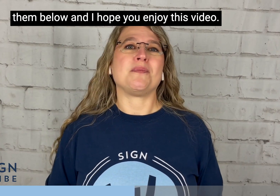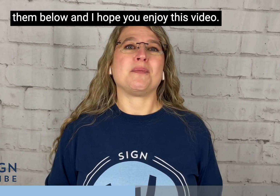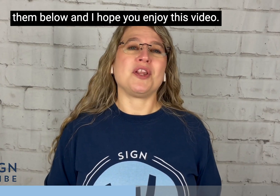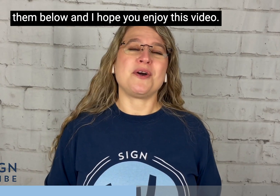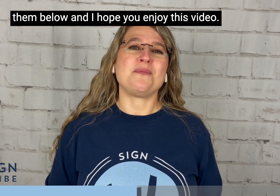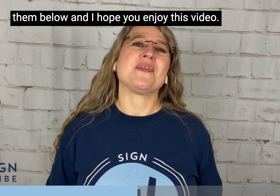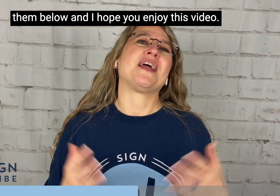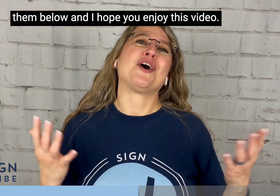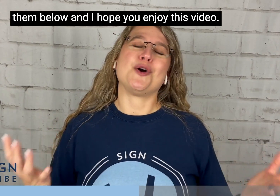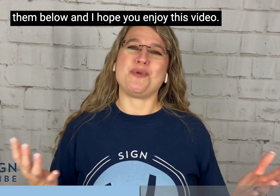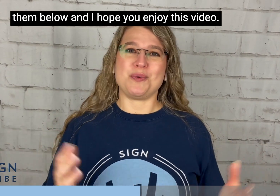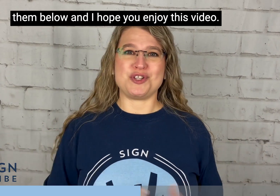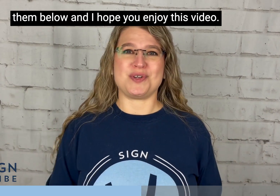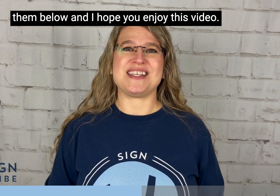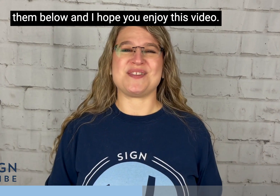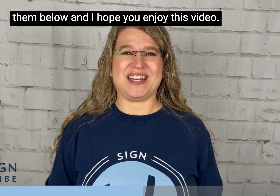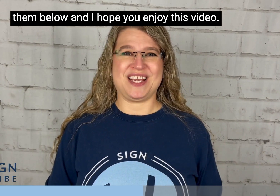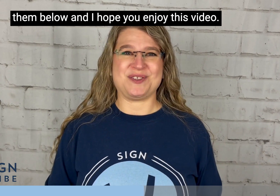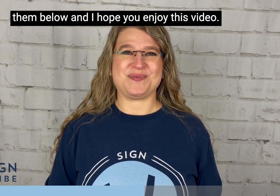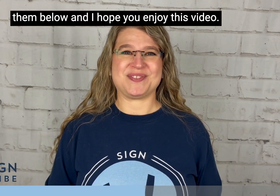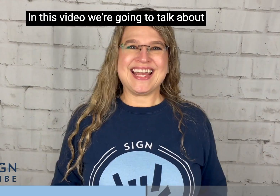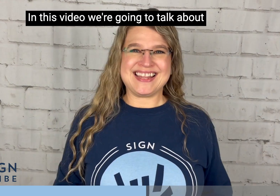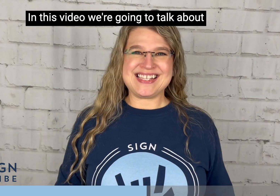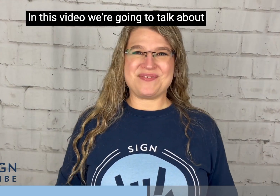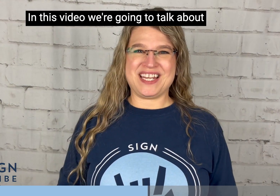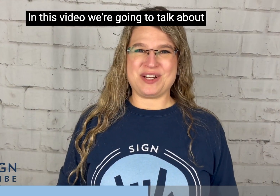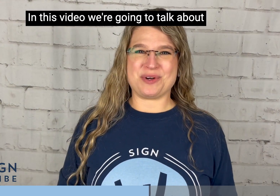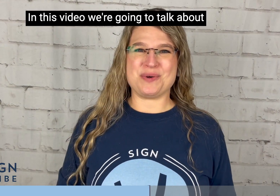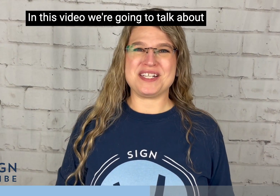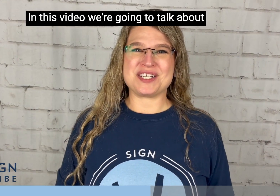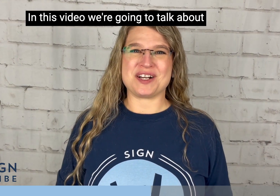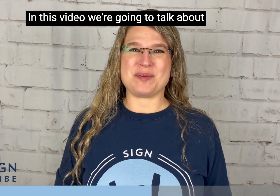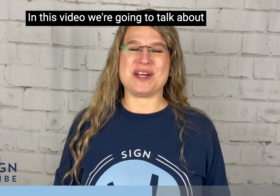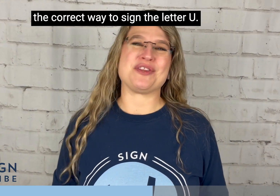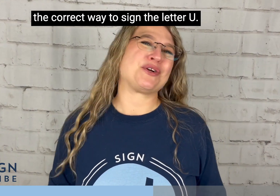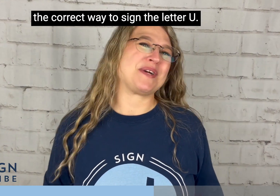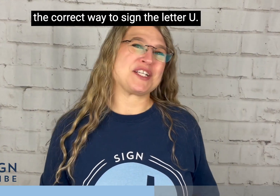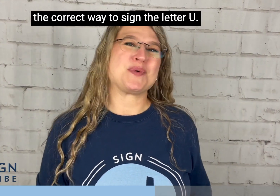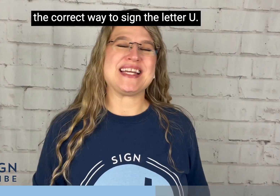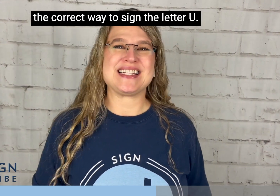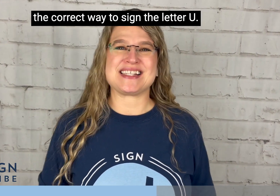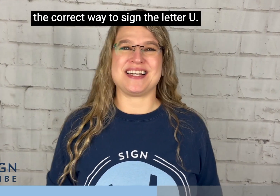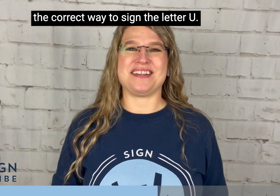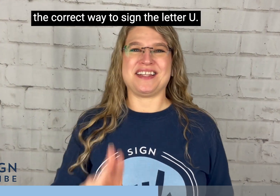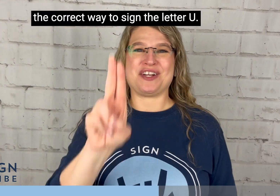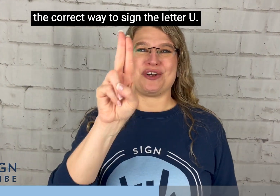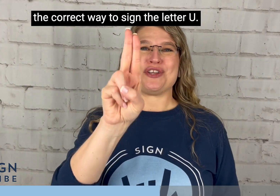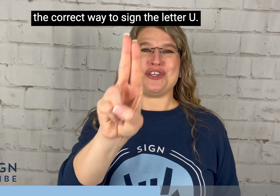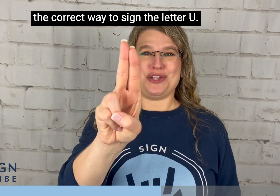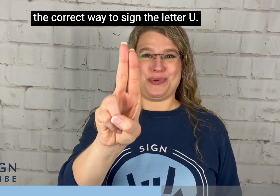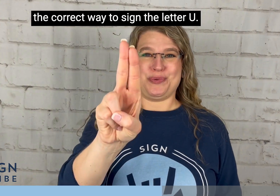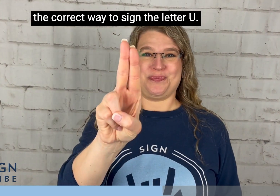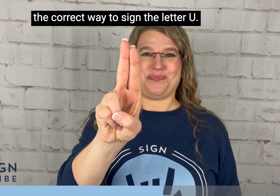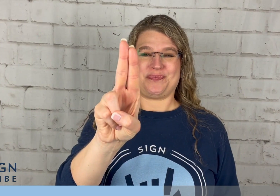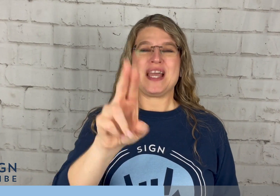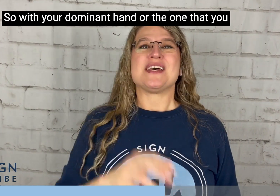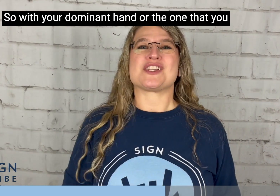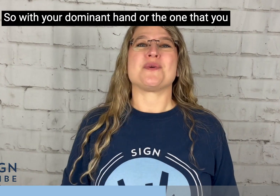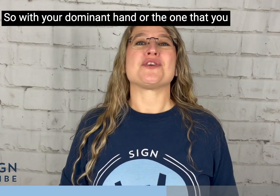below and I hope you enjoy this video. In this video we're going to talk about the correct way to sign the letter U. So with your